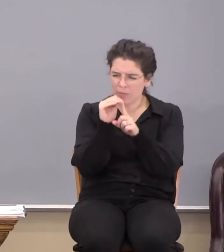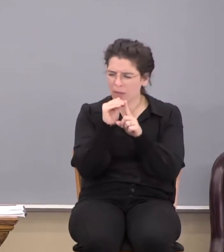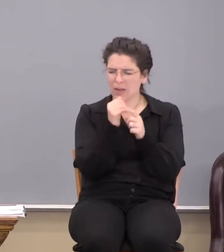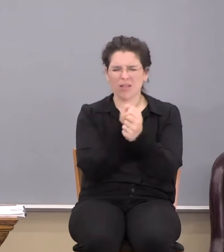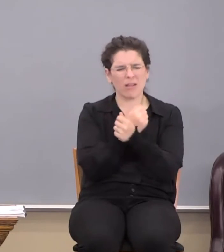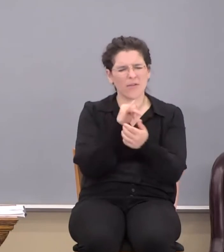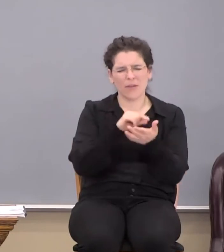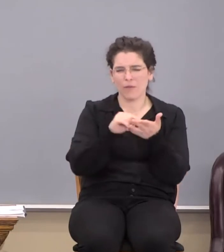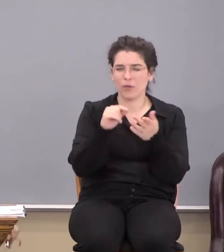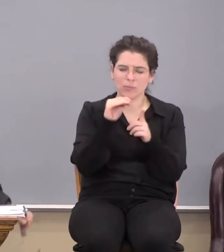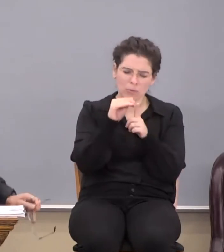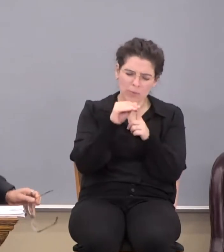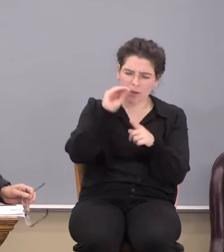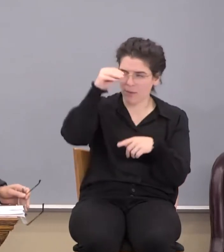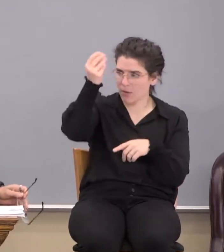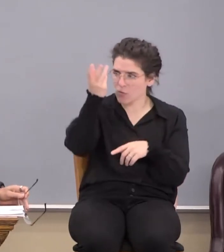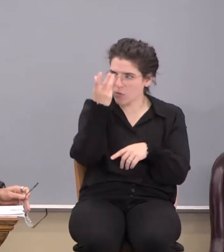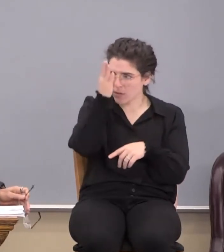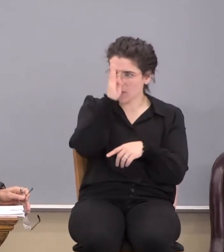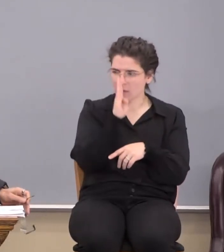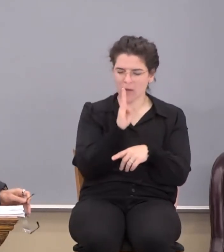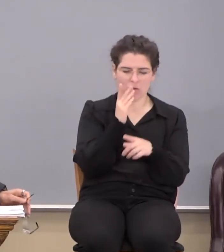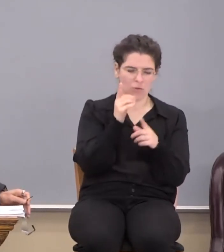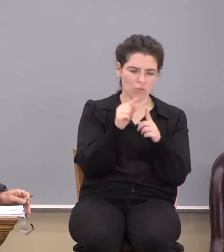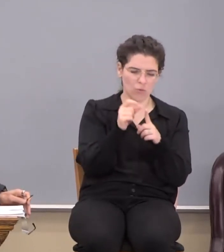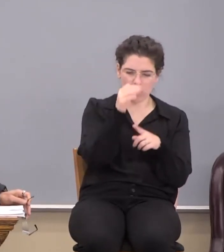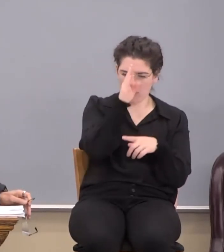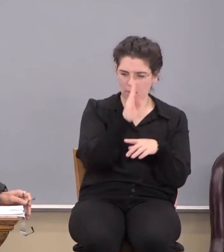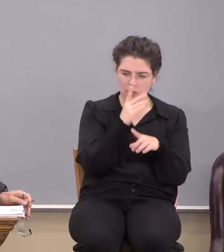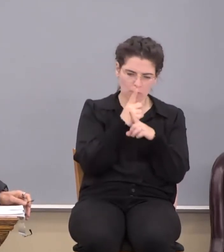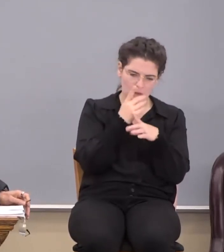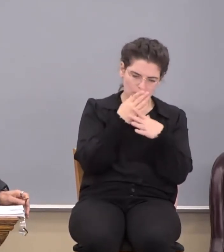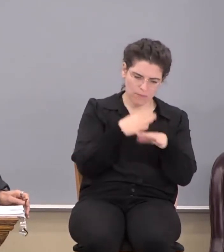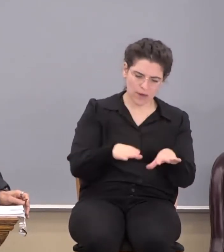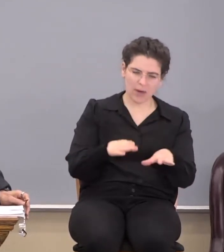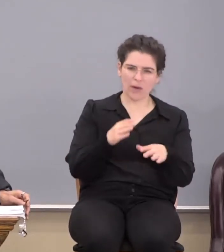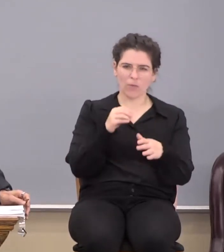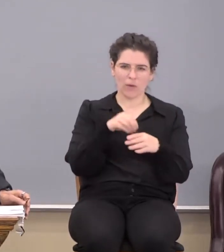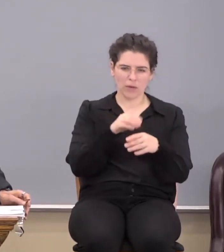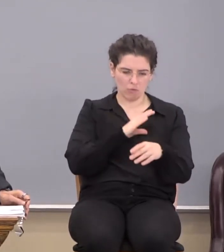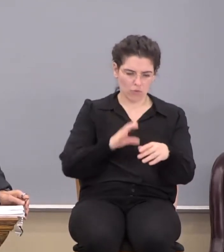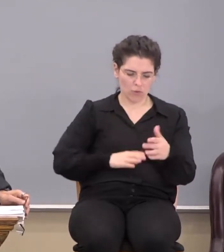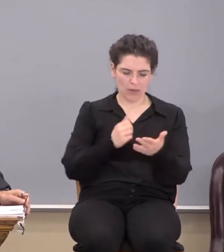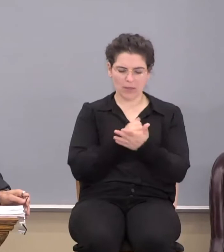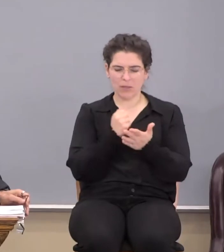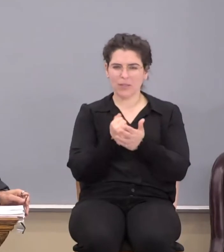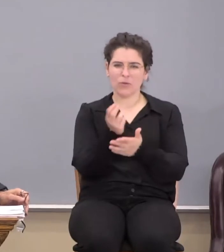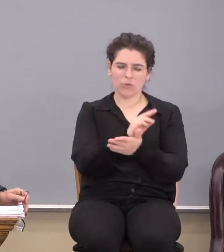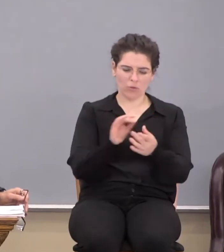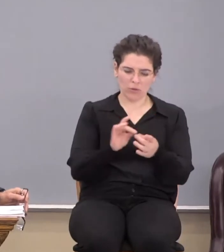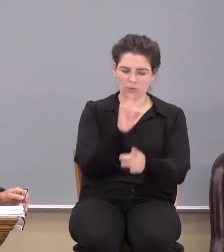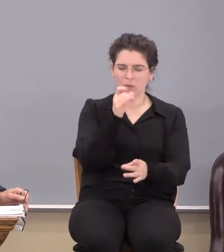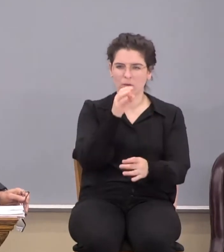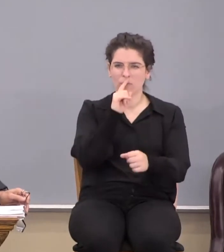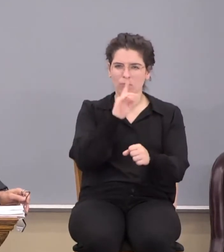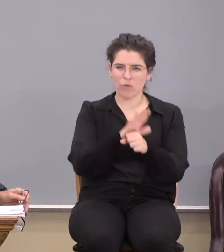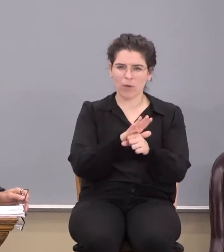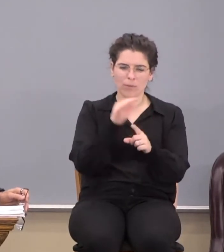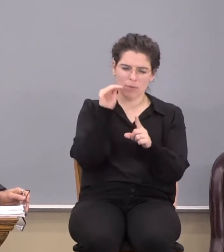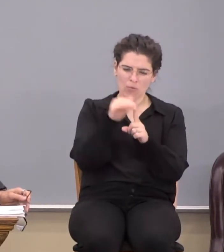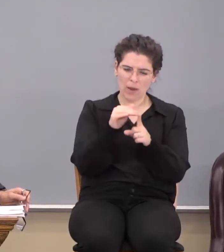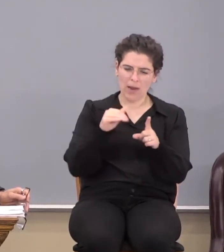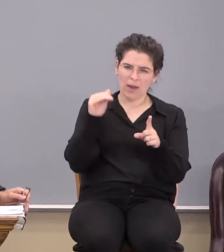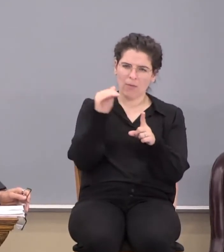about the grace of God, the word of God, rightly divided, that we're in Christ, we're sealed with the Holy Spirit of promise. To be reminded about that